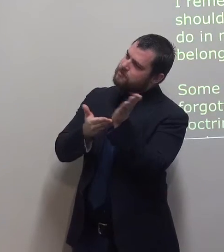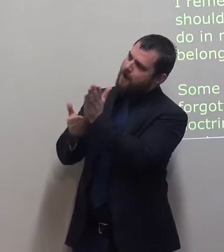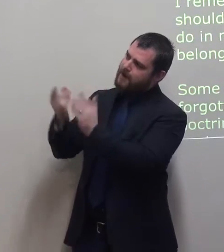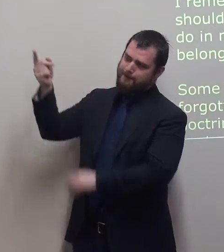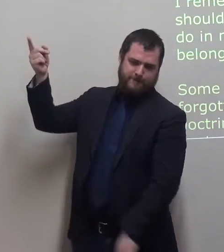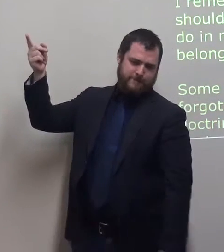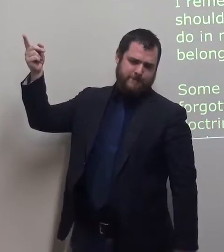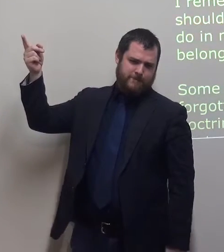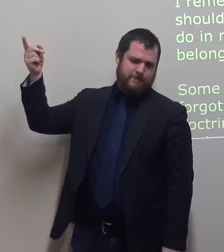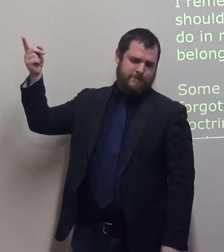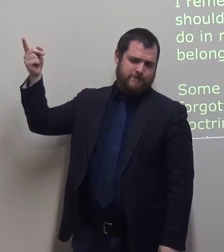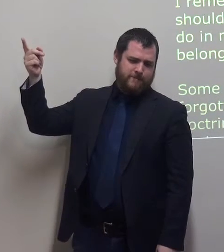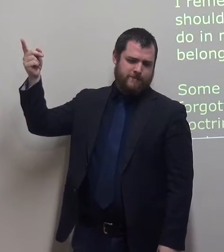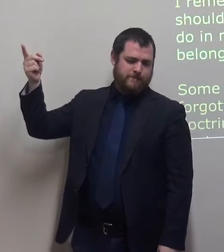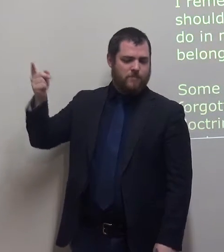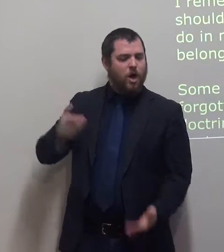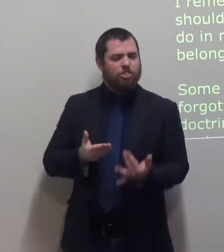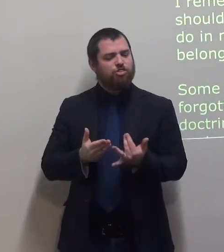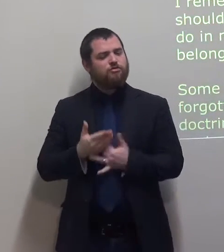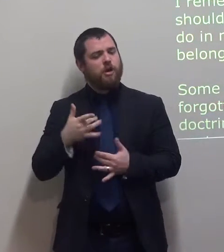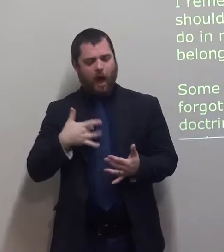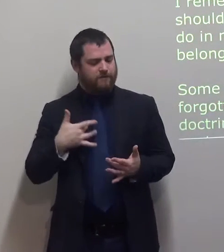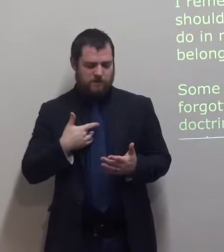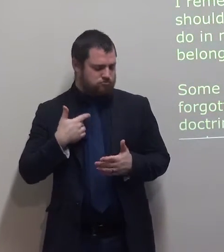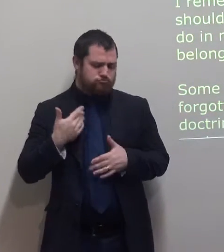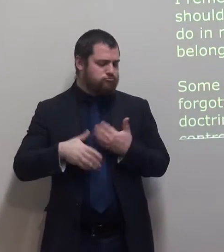Whatever I do in my life, I remember that I belong to God.